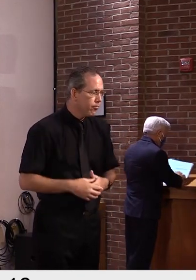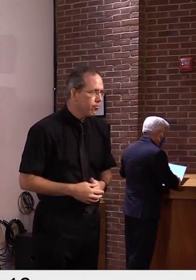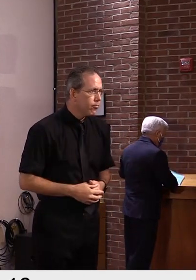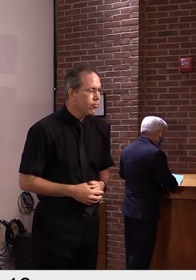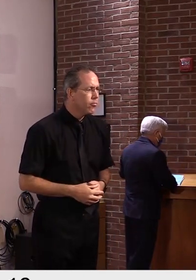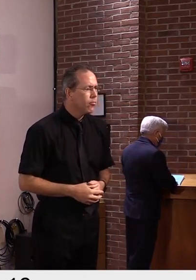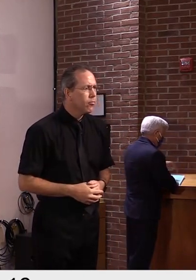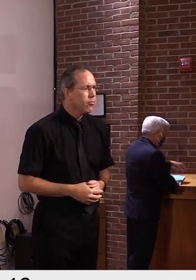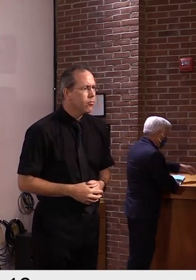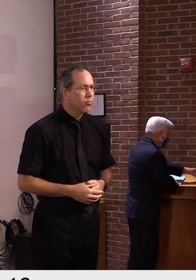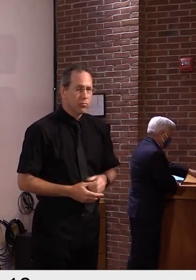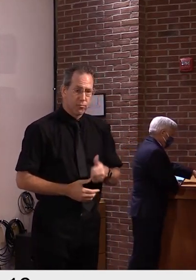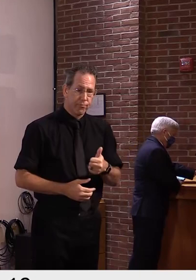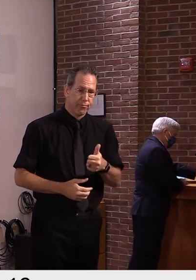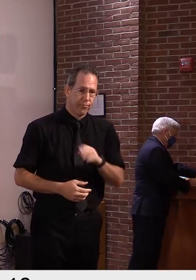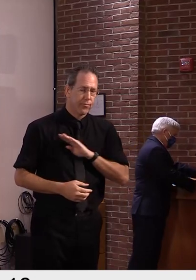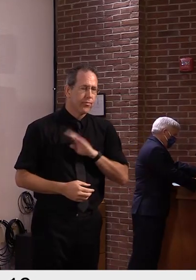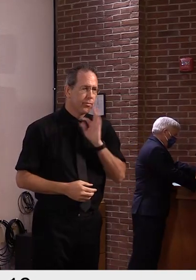That's it. Thank you so much.